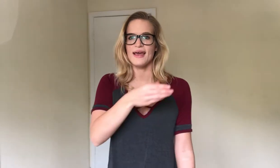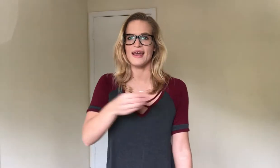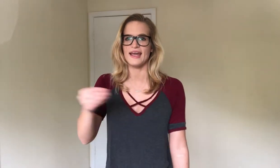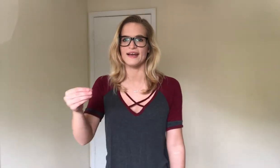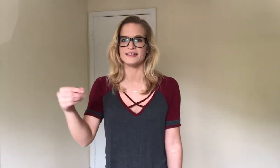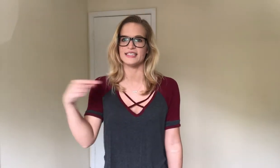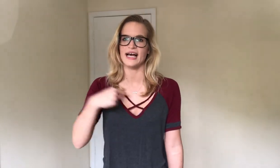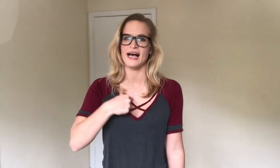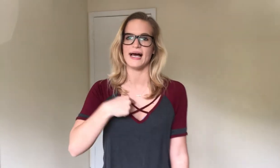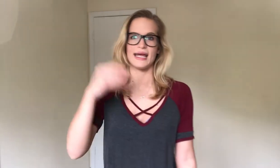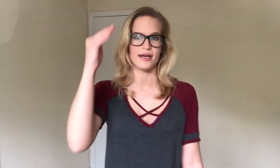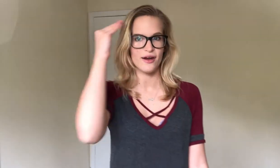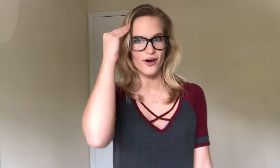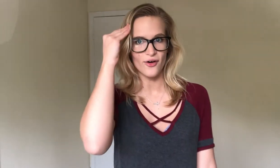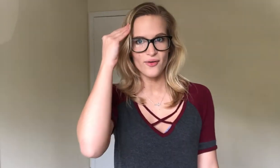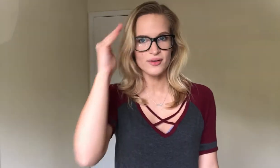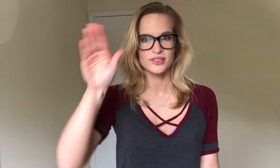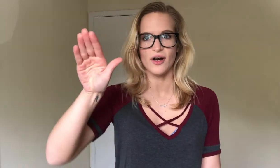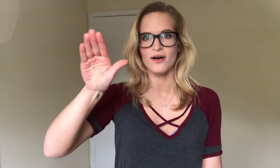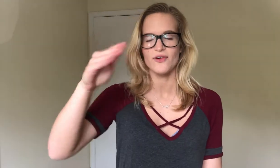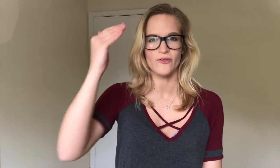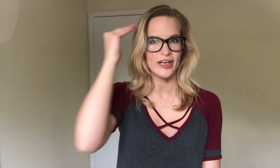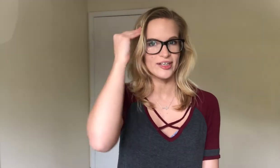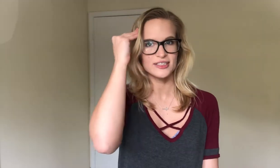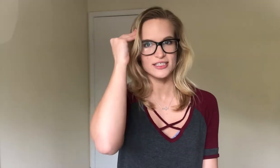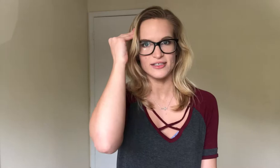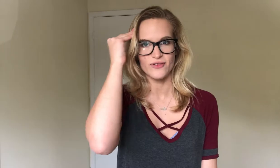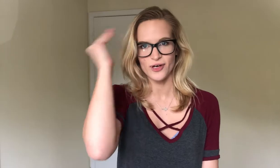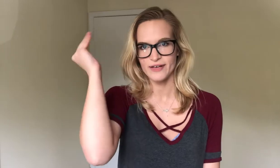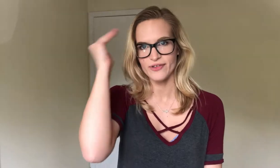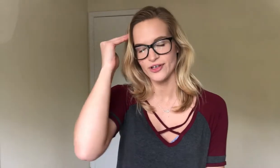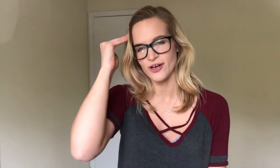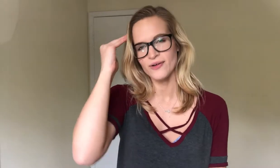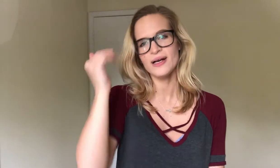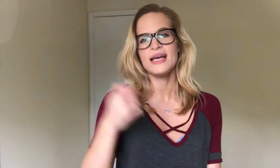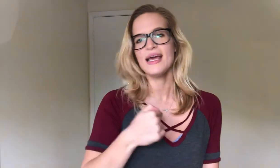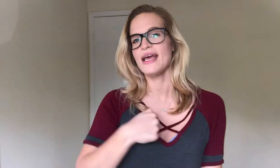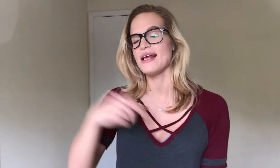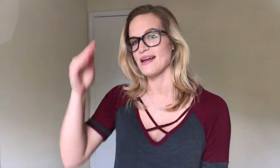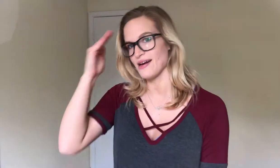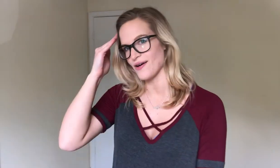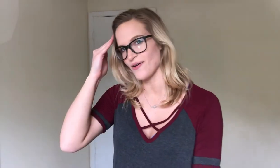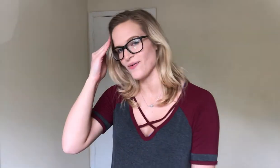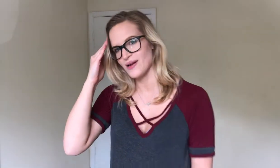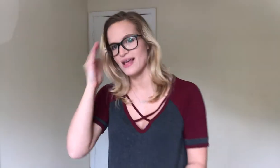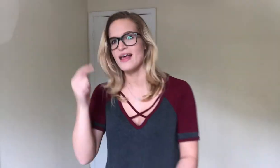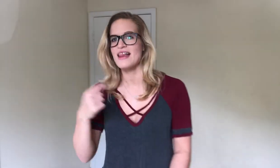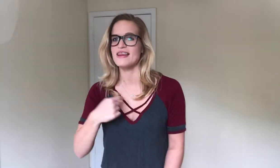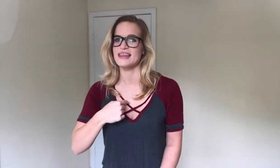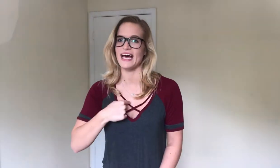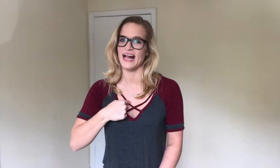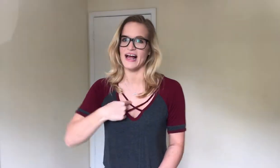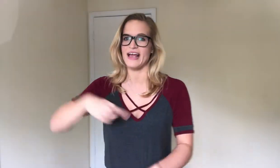And I know, so all four fingers to your forehead for no. And I know that I